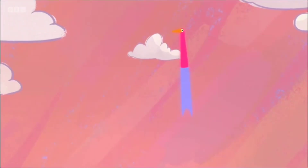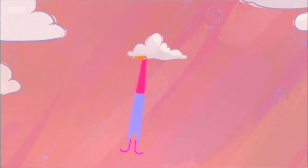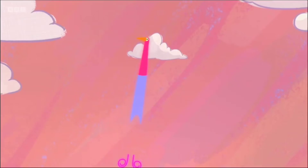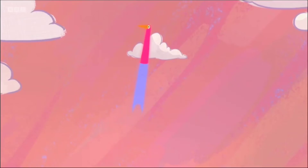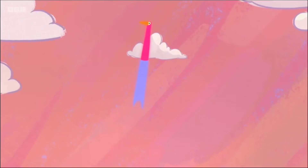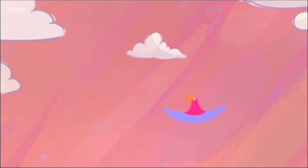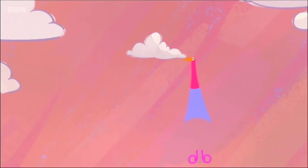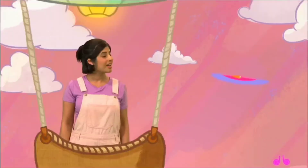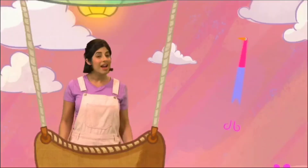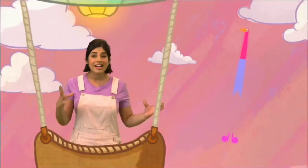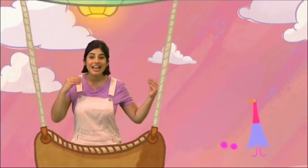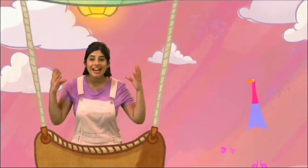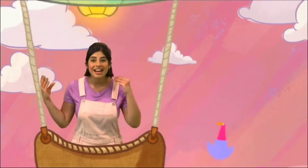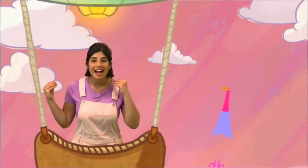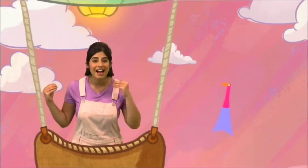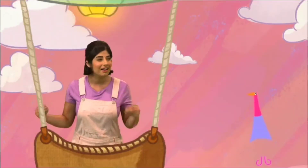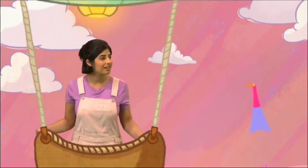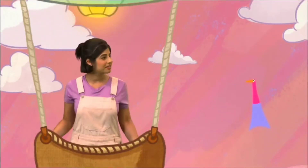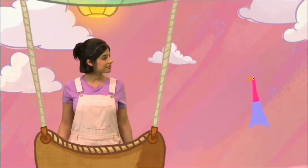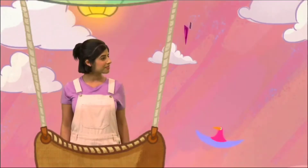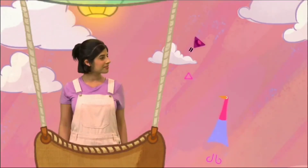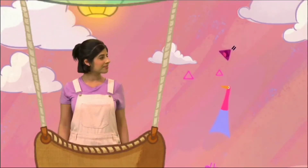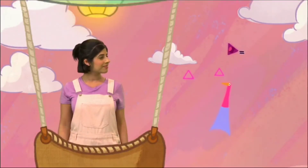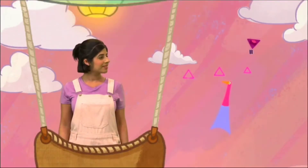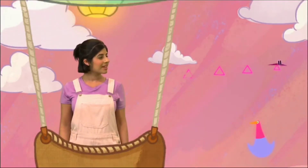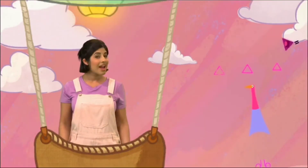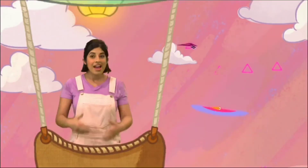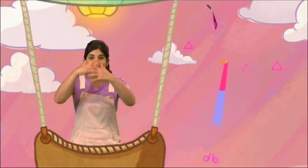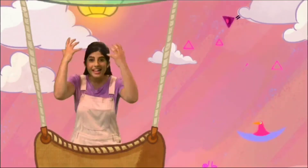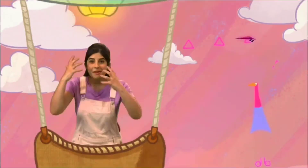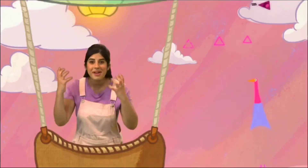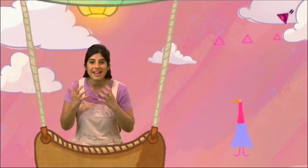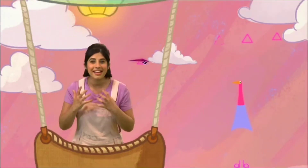Click, clap. Leapy!